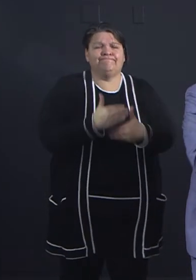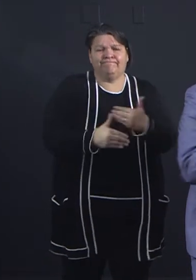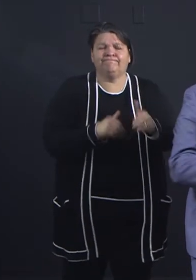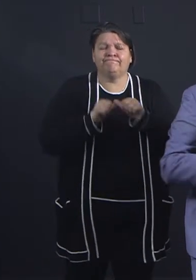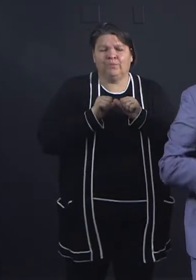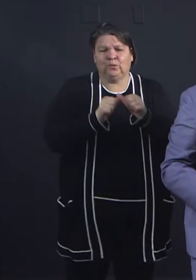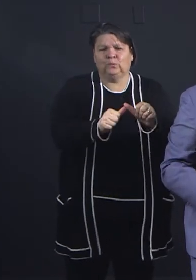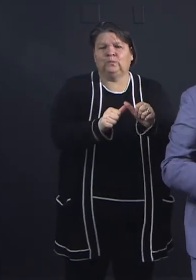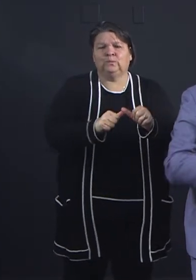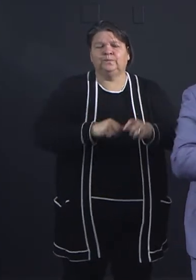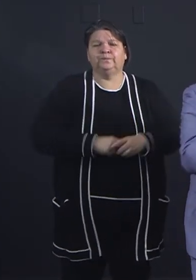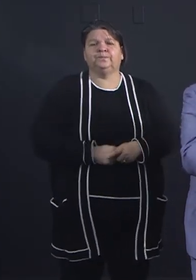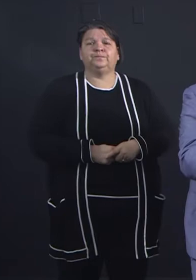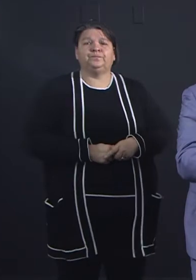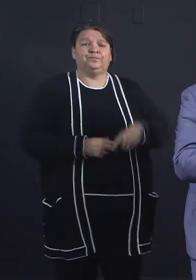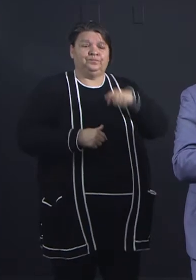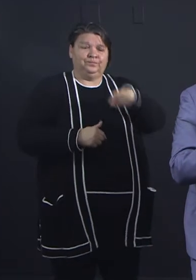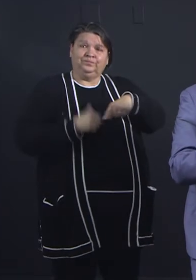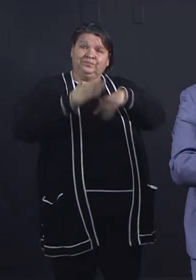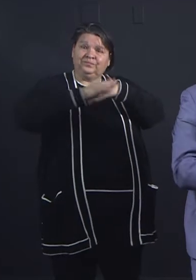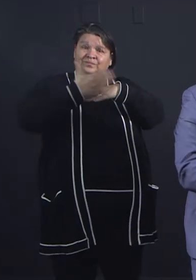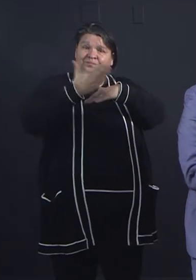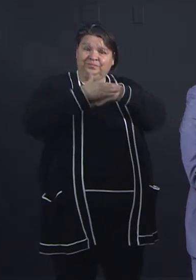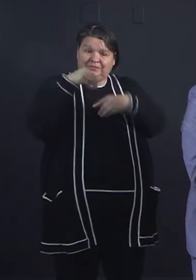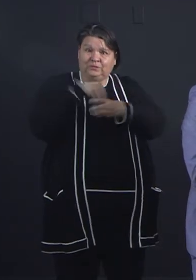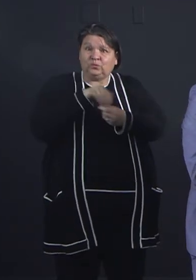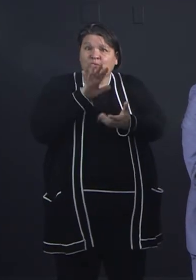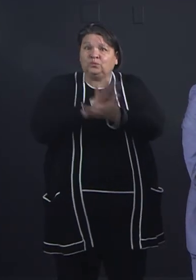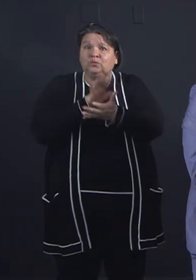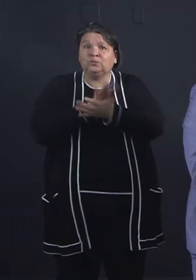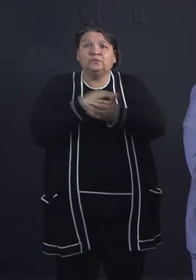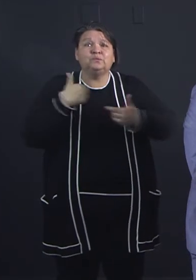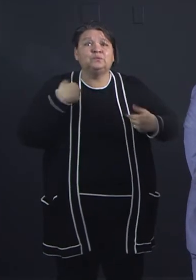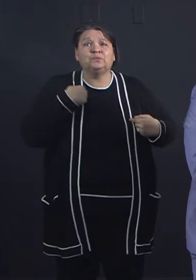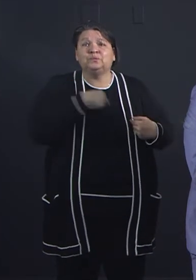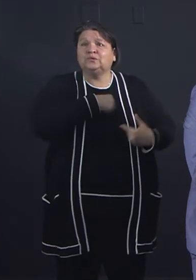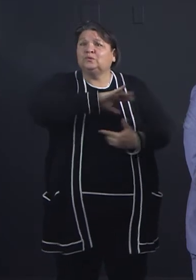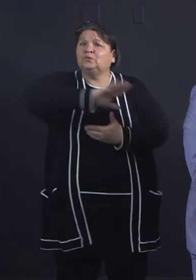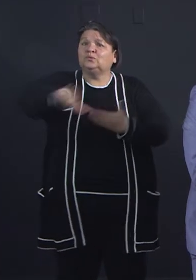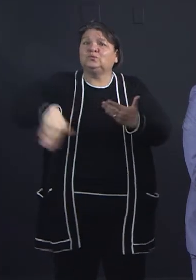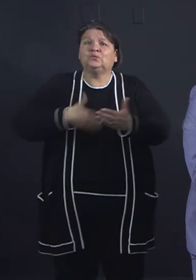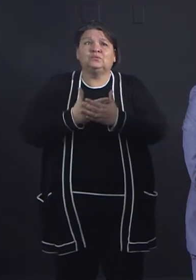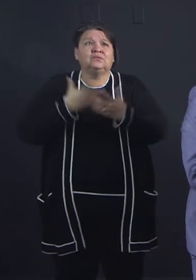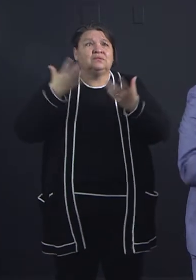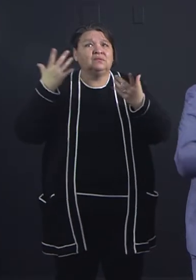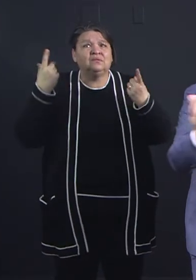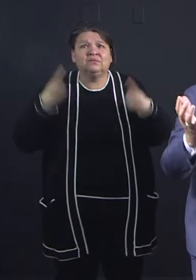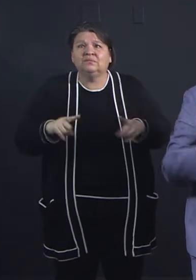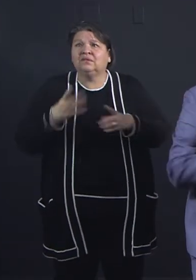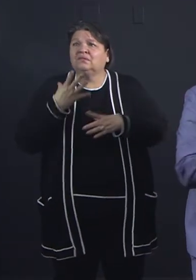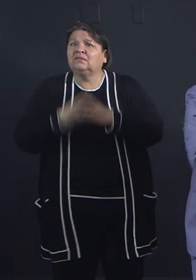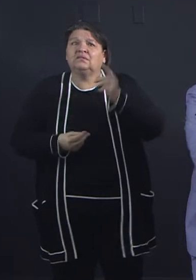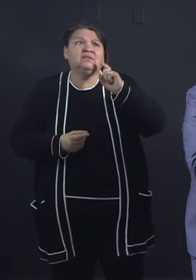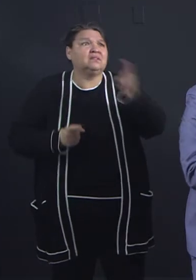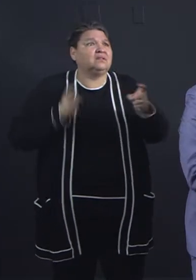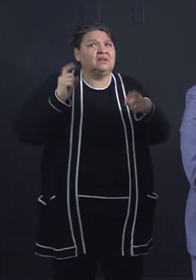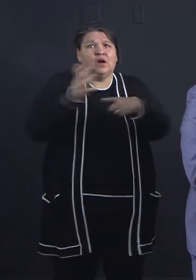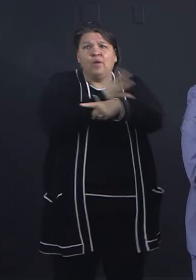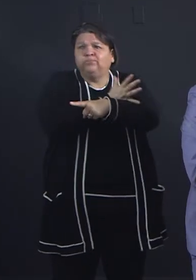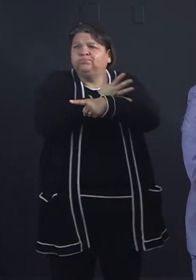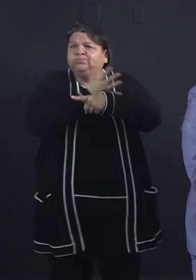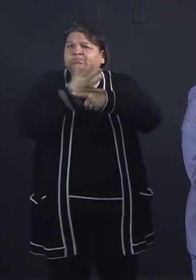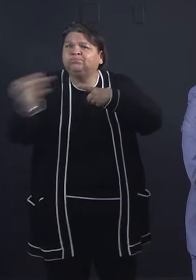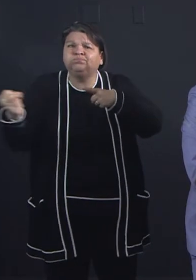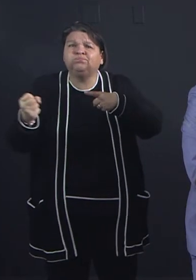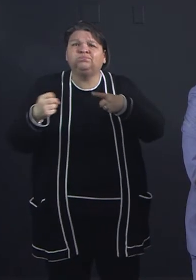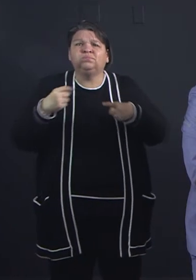computers that are in our schools, put them out in the community. And thanks to the wonderful philanthropic community that exists here in Fort Worth, we're going to be able to backfill those